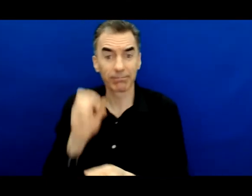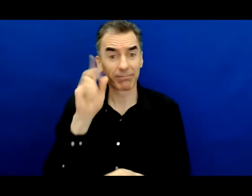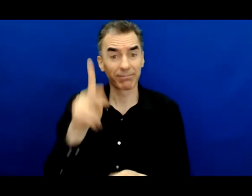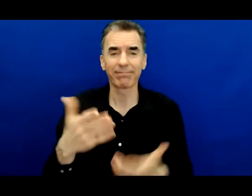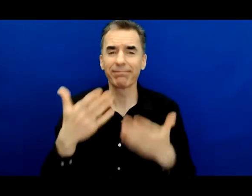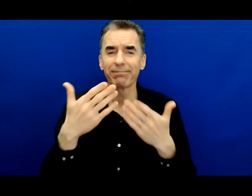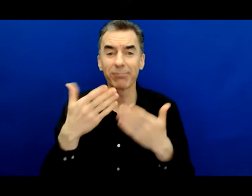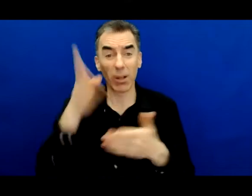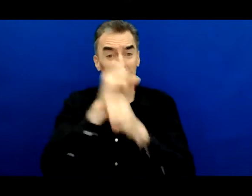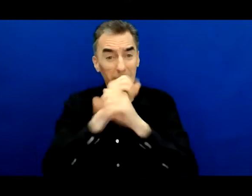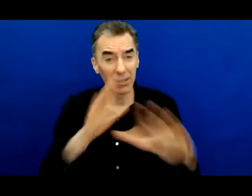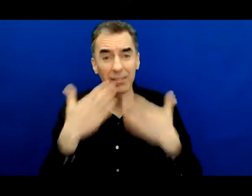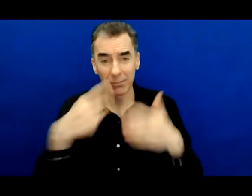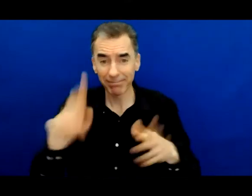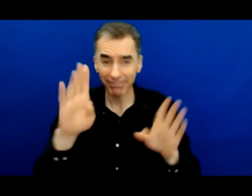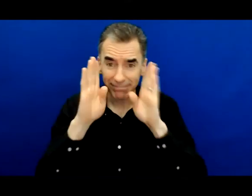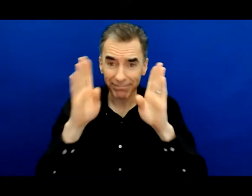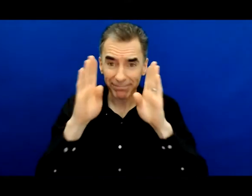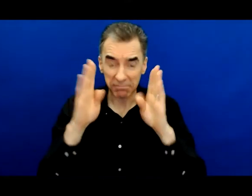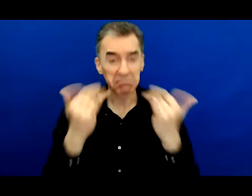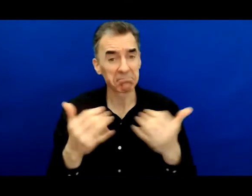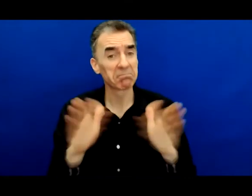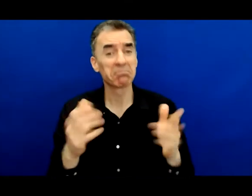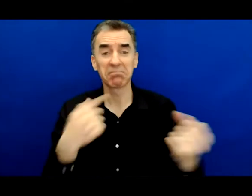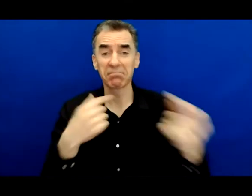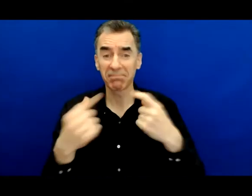thanks for listening. And if there's time, I'd love to take some questions.